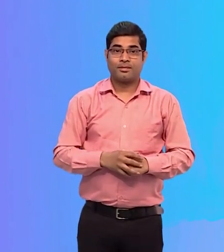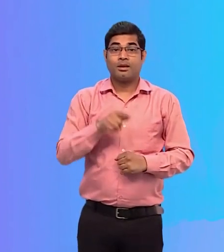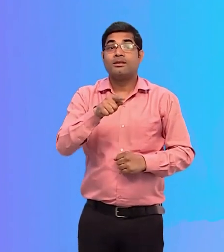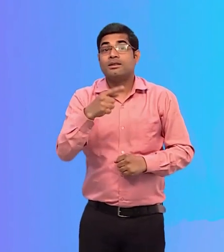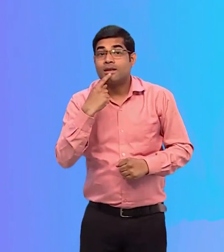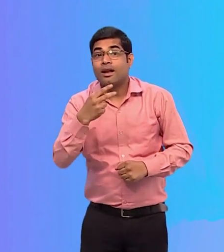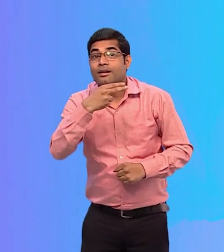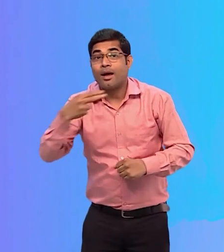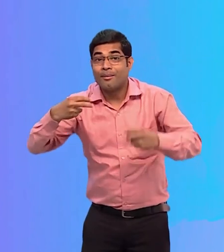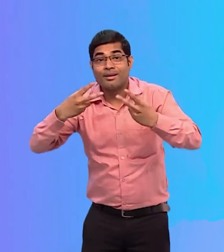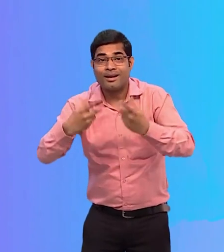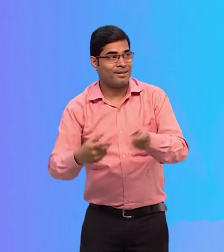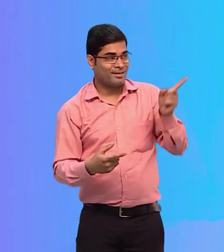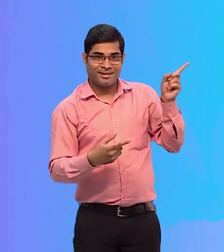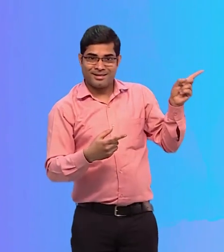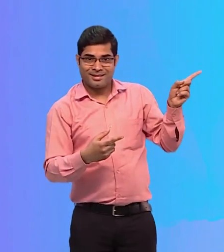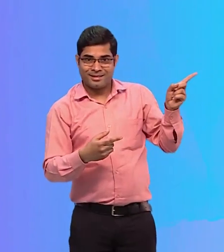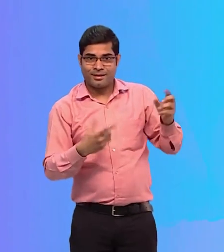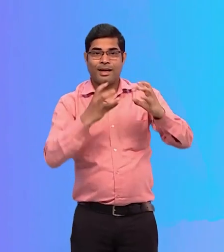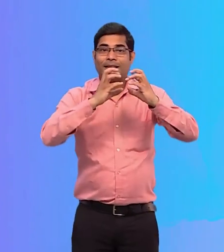This is known as closed captioning.